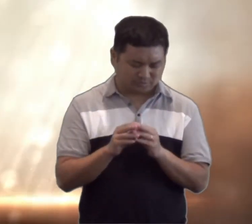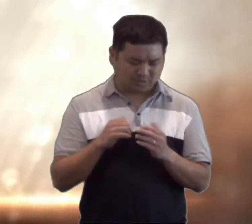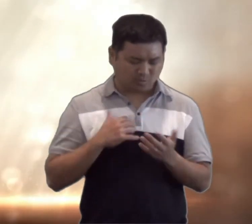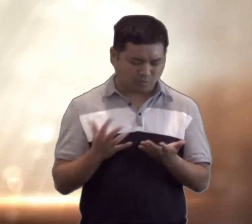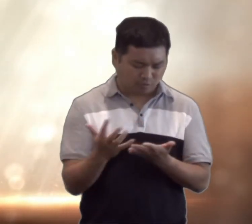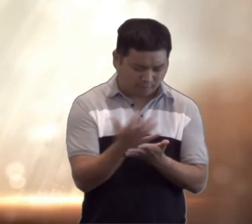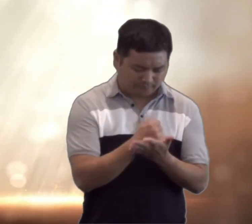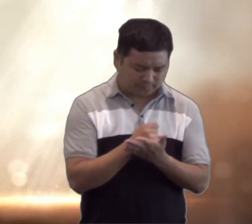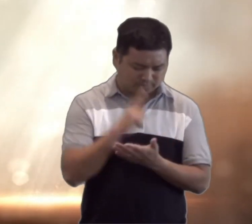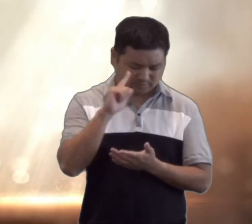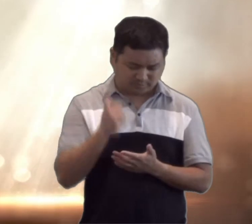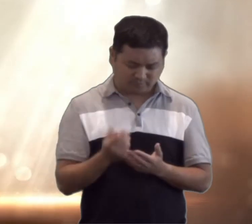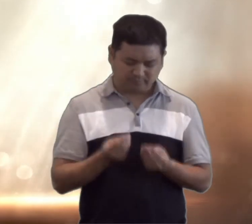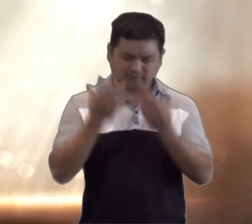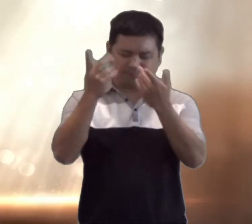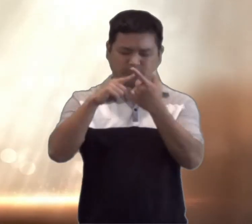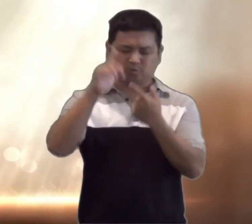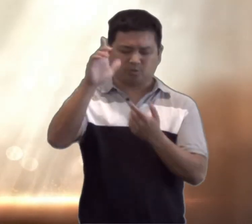Thank